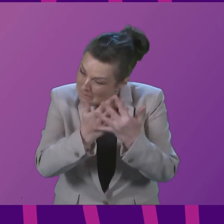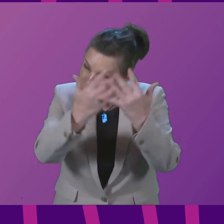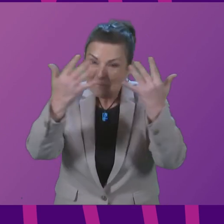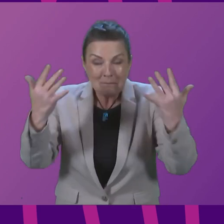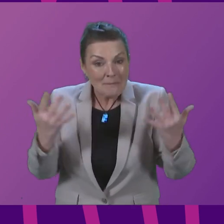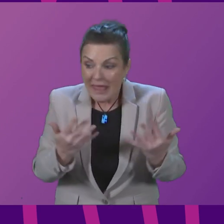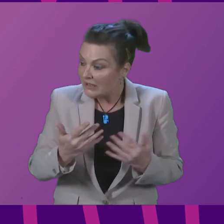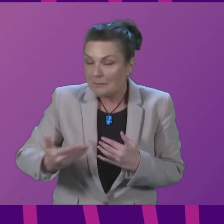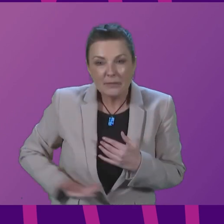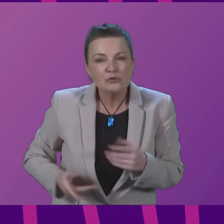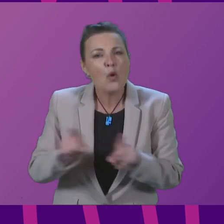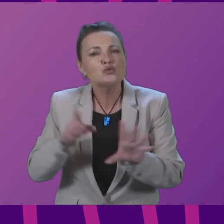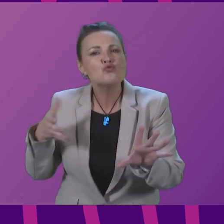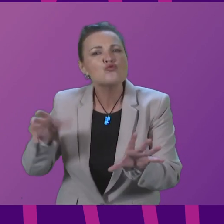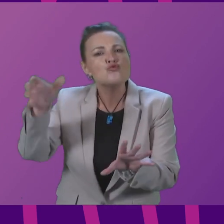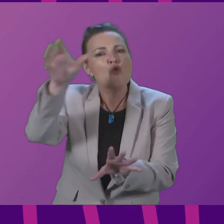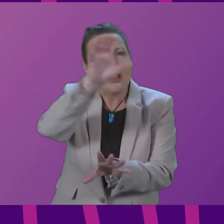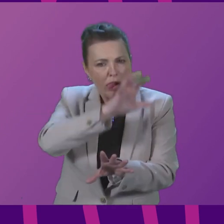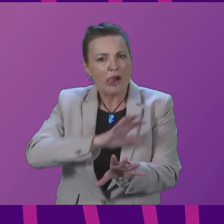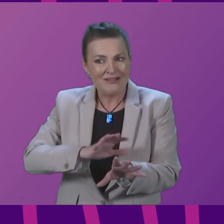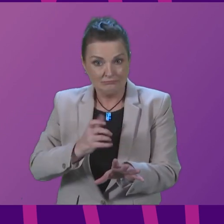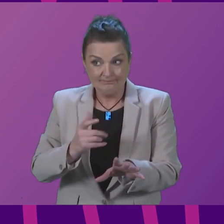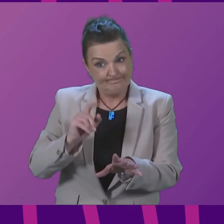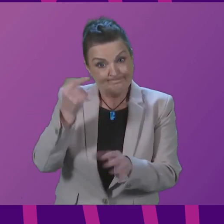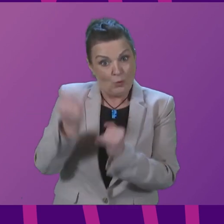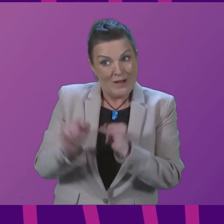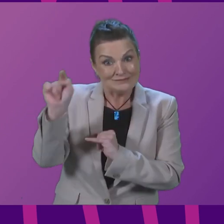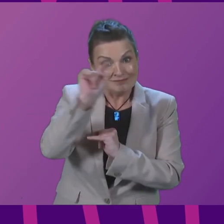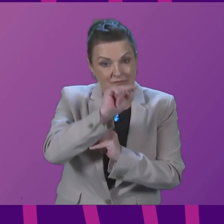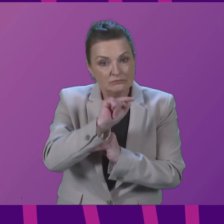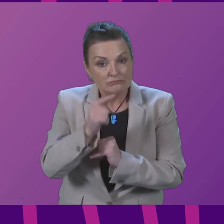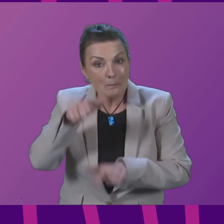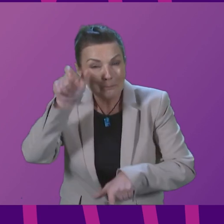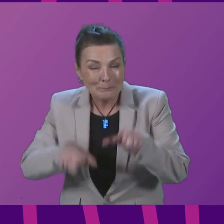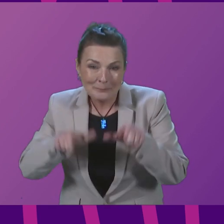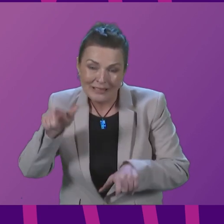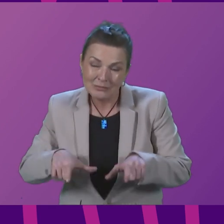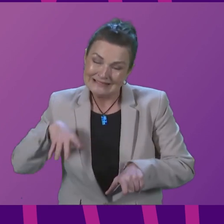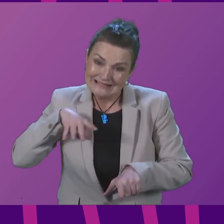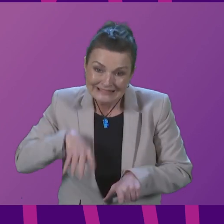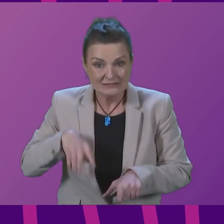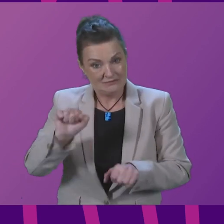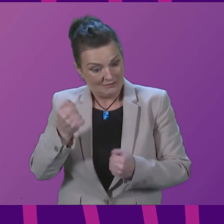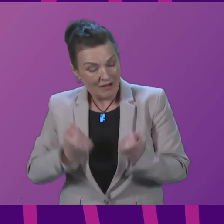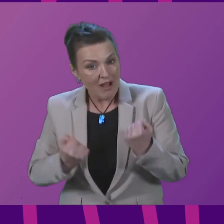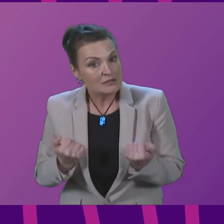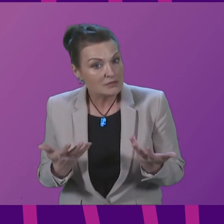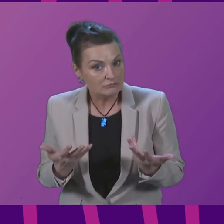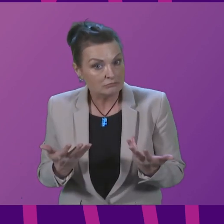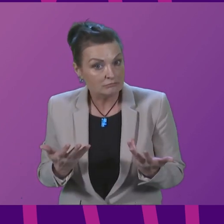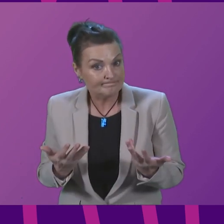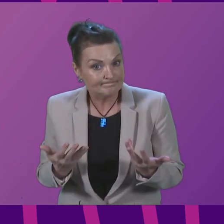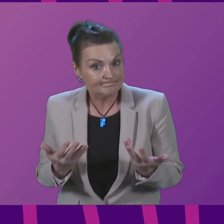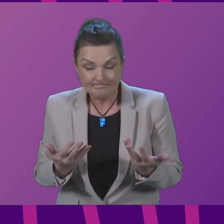areas especially, people still need their cars. And right